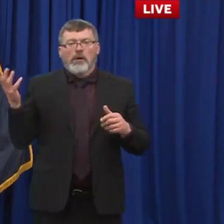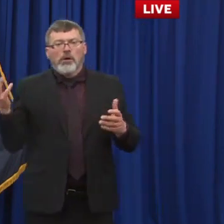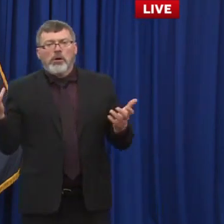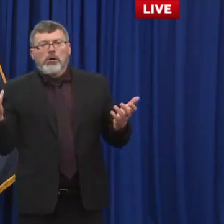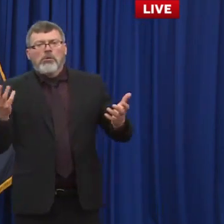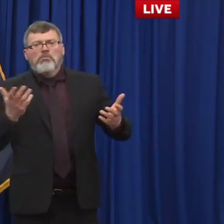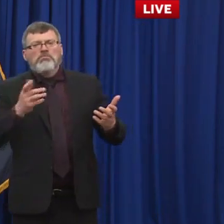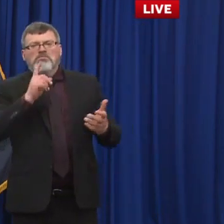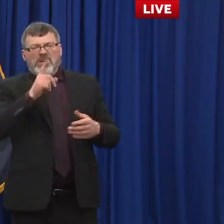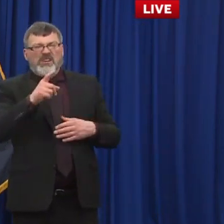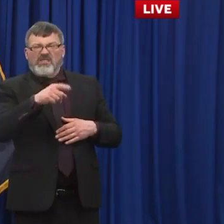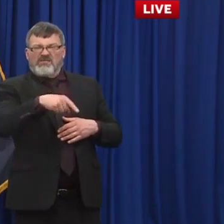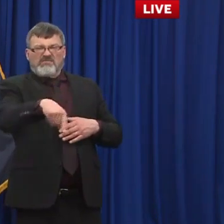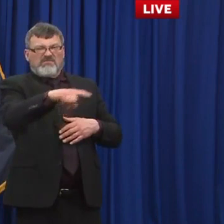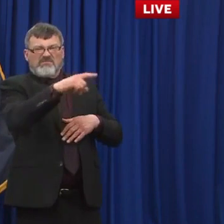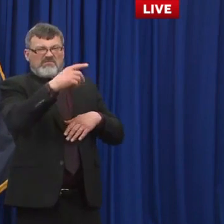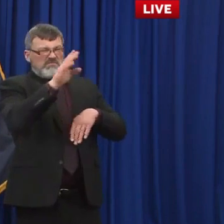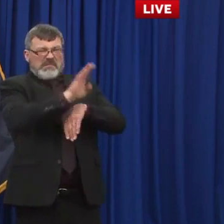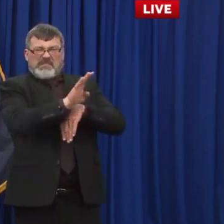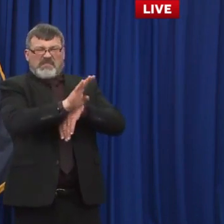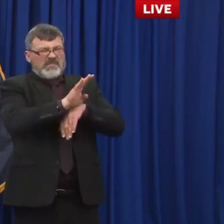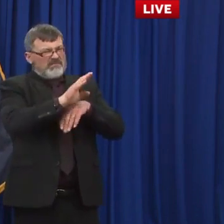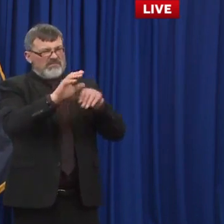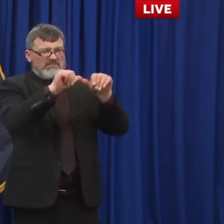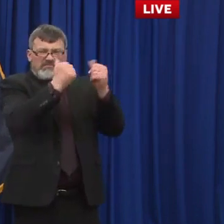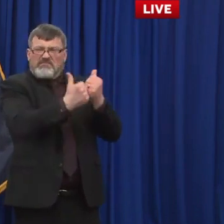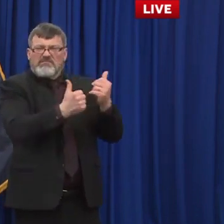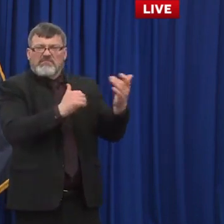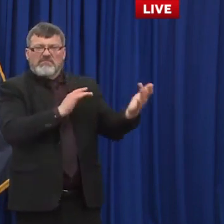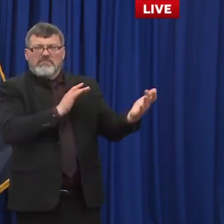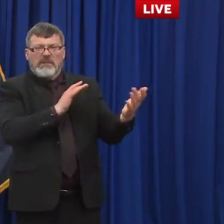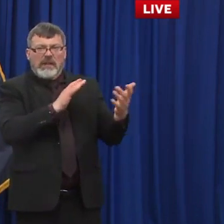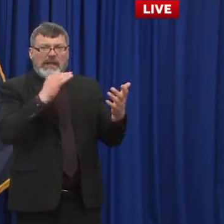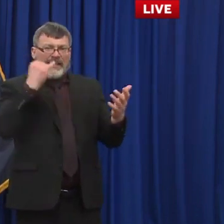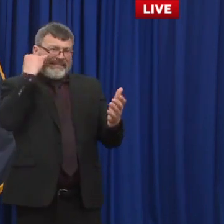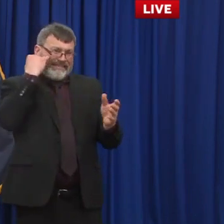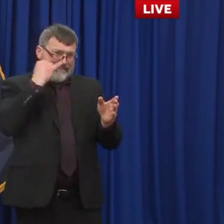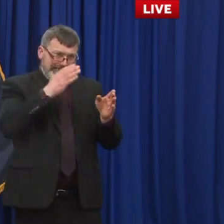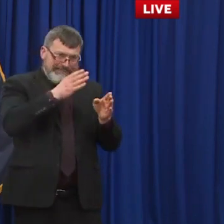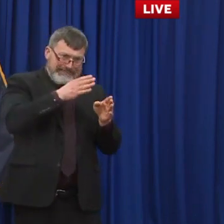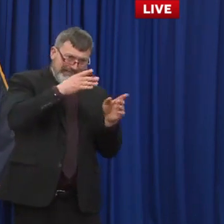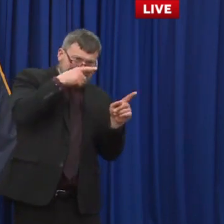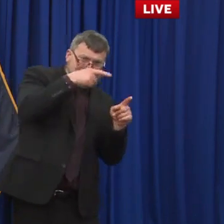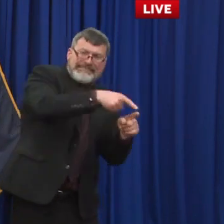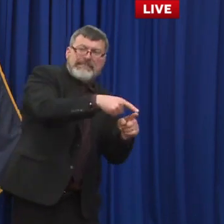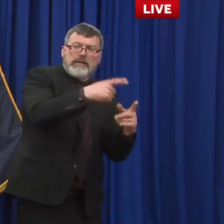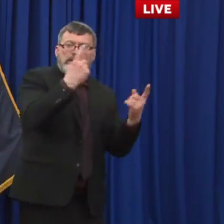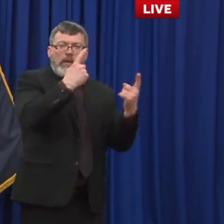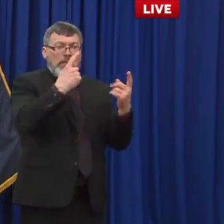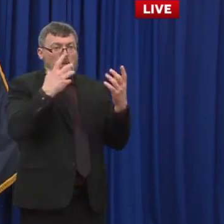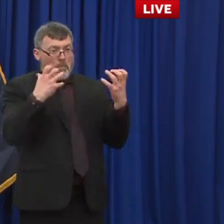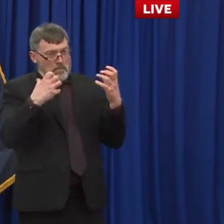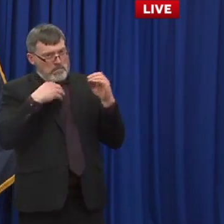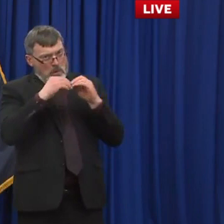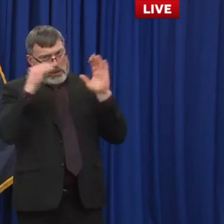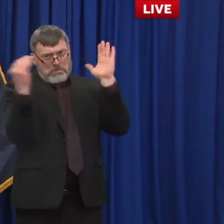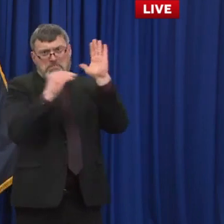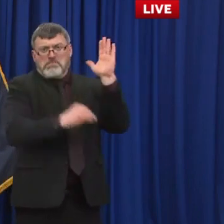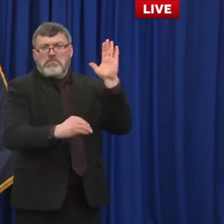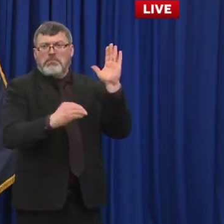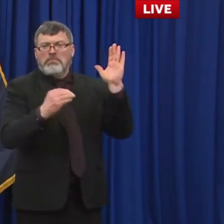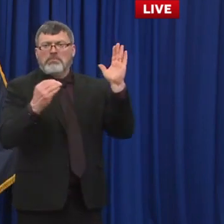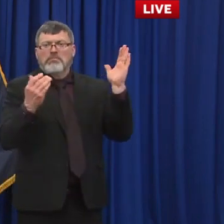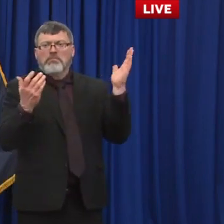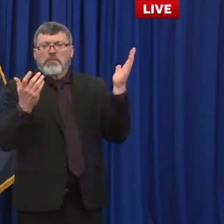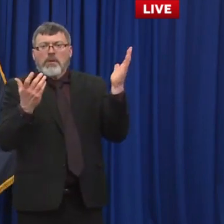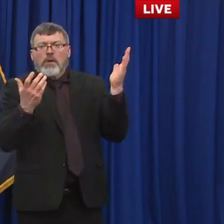chose to do that. An individual business though can always has the the flexibility. it's not going to we're simply saying again it's just not state mandated rules